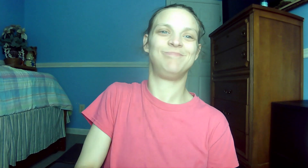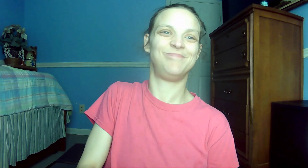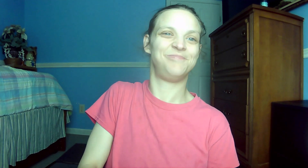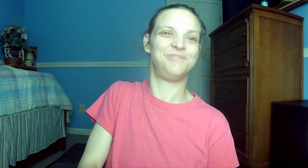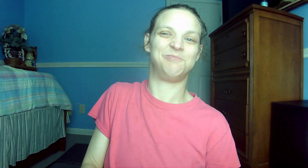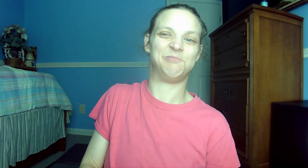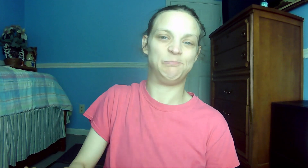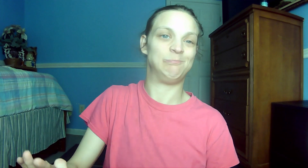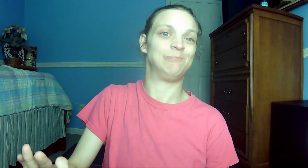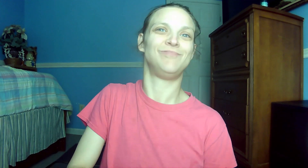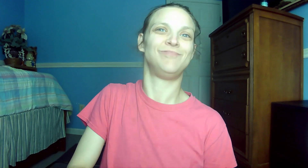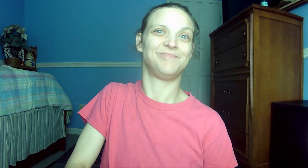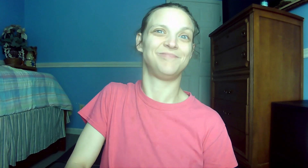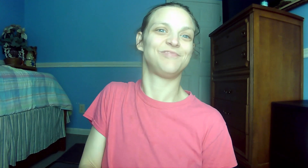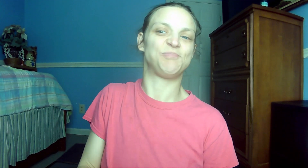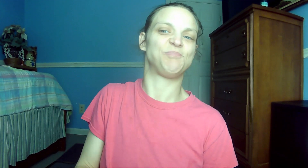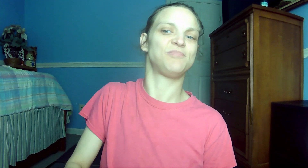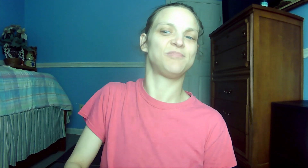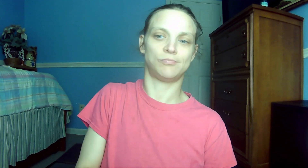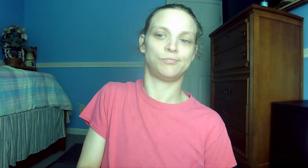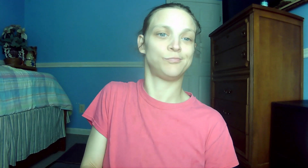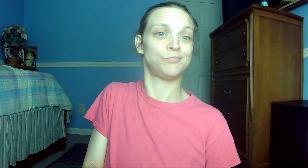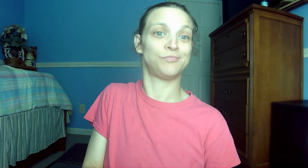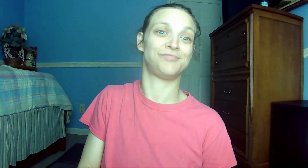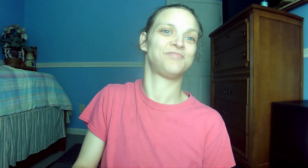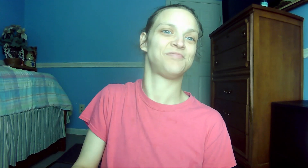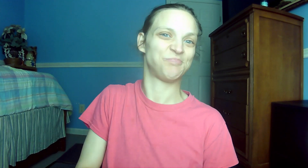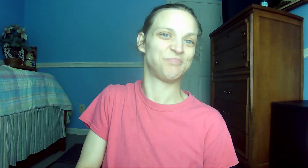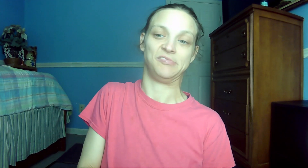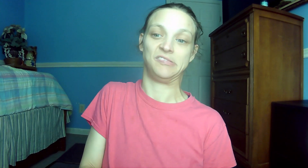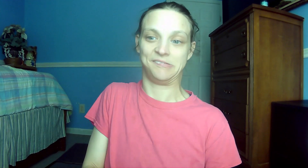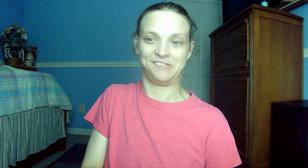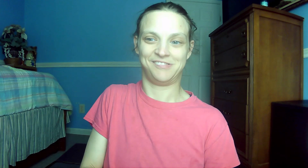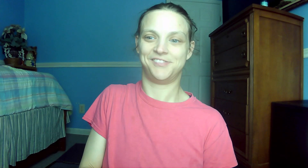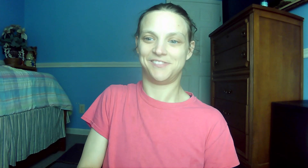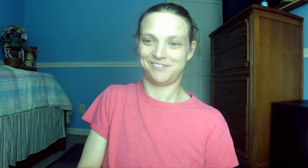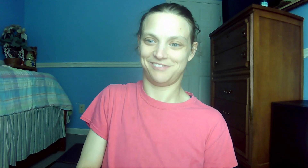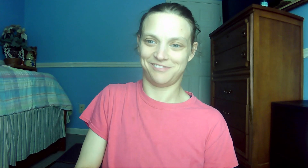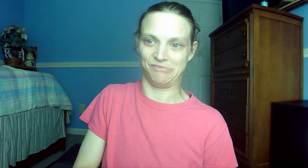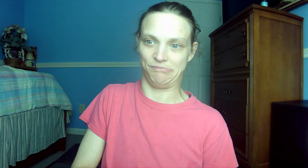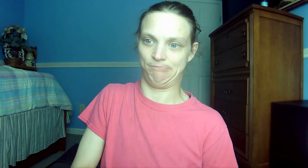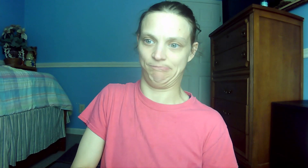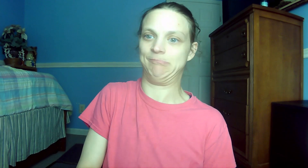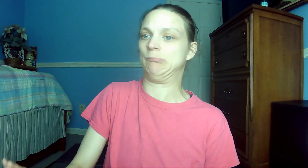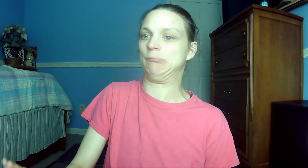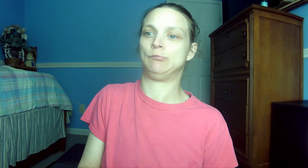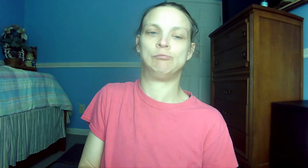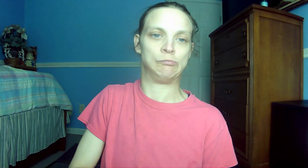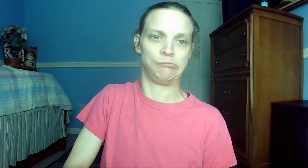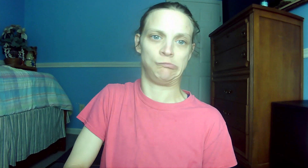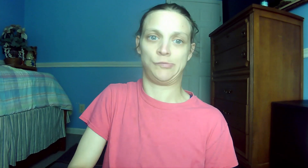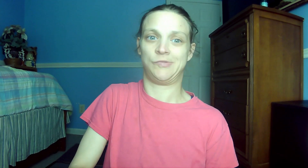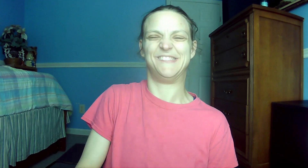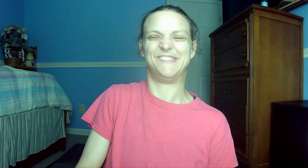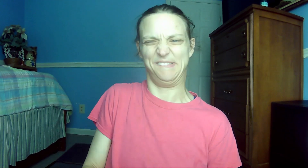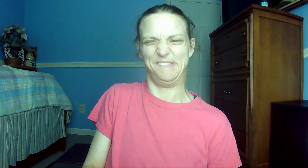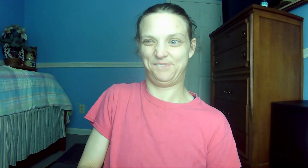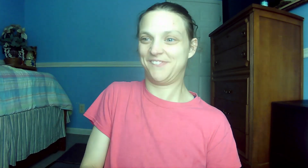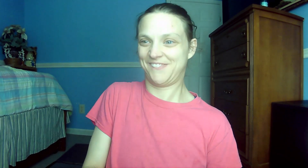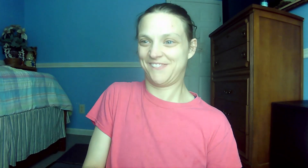17. Jeremiah 29.11 For I know the plans I have for you, plans to prosper you, to give